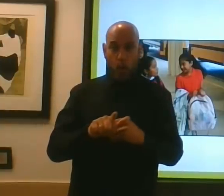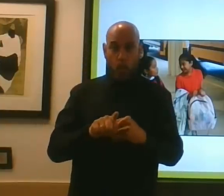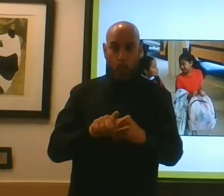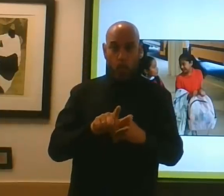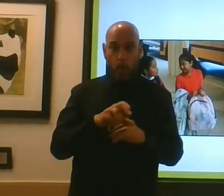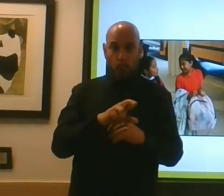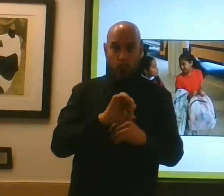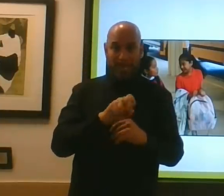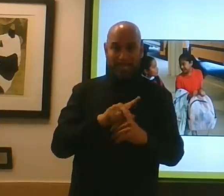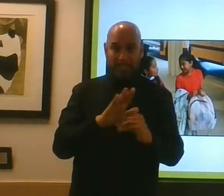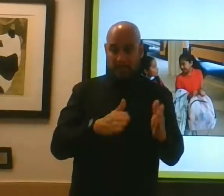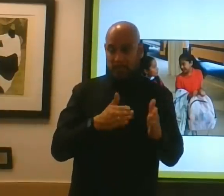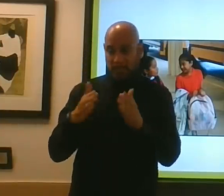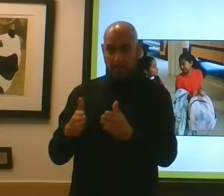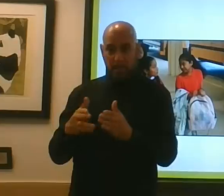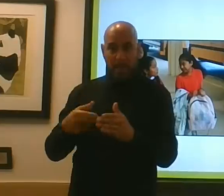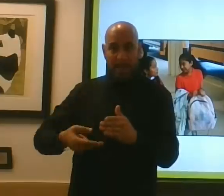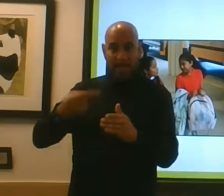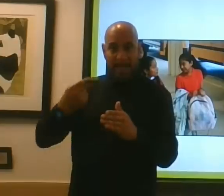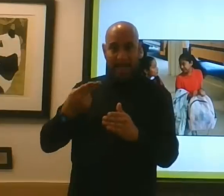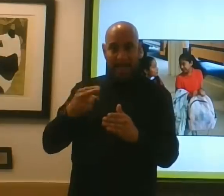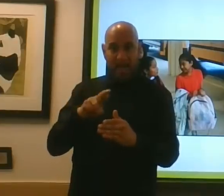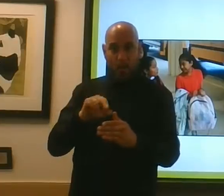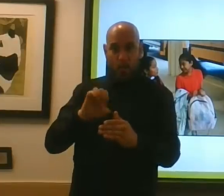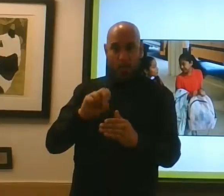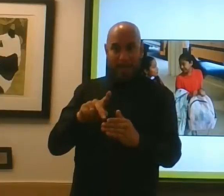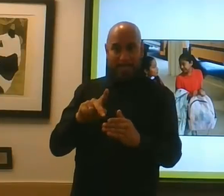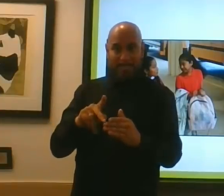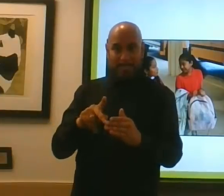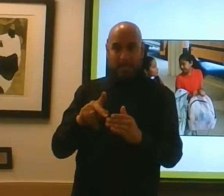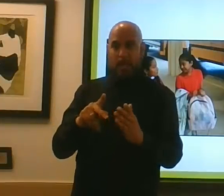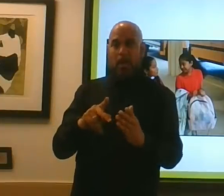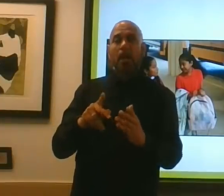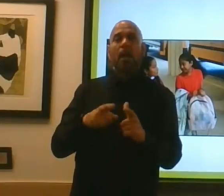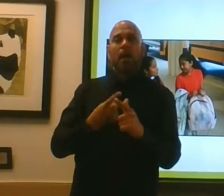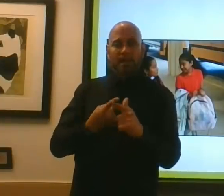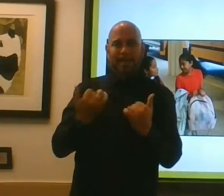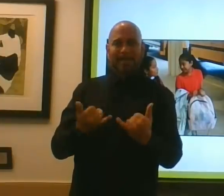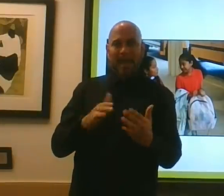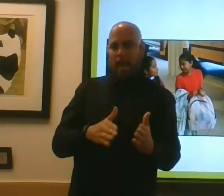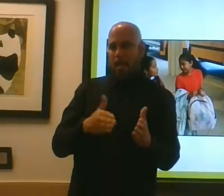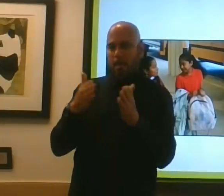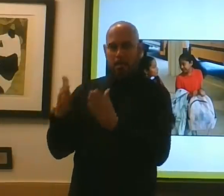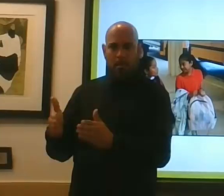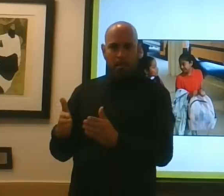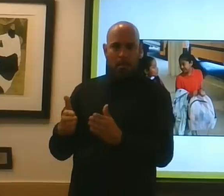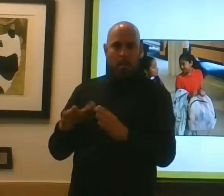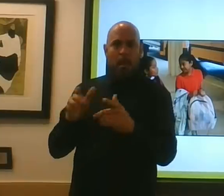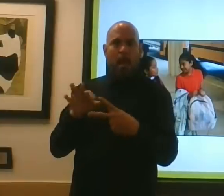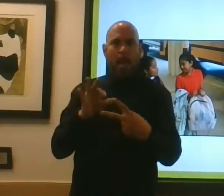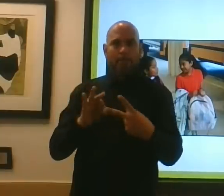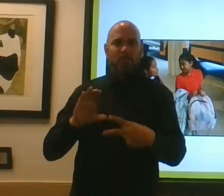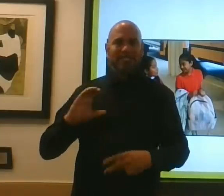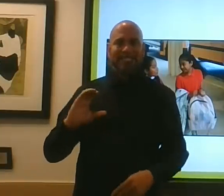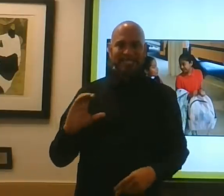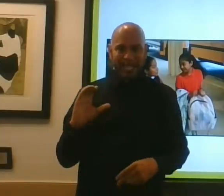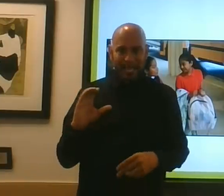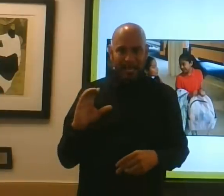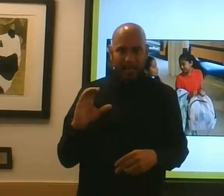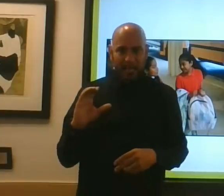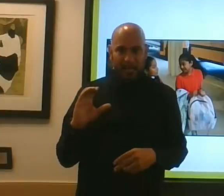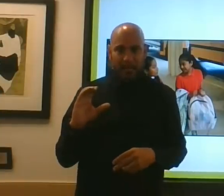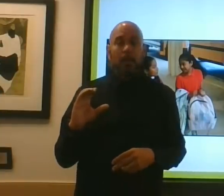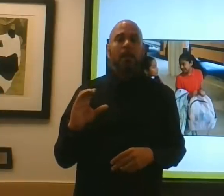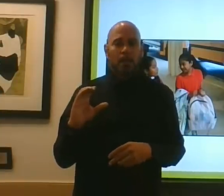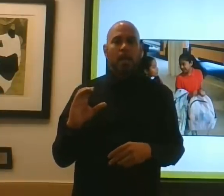middle. That's moderate or medium-risk. That's the blended option, option C, that we have discussed as